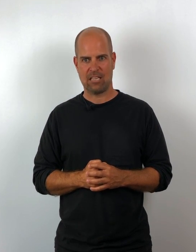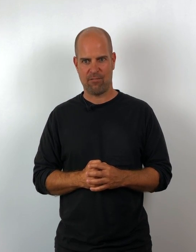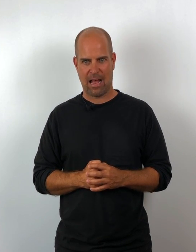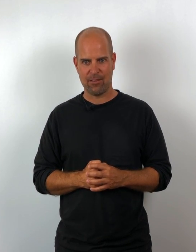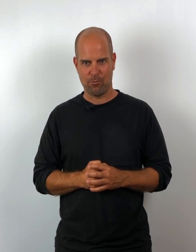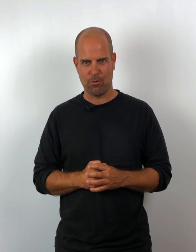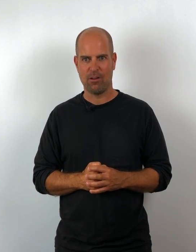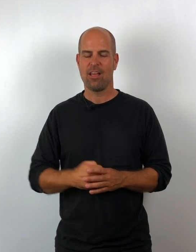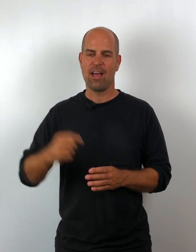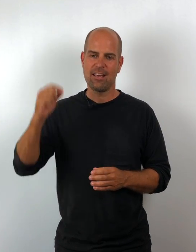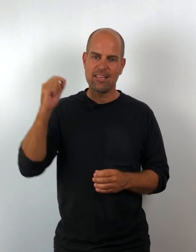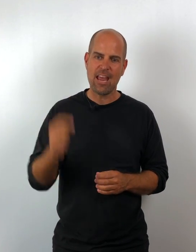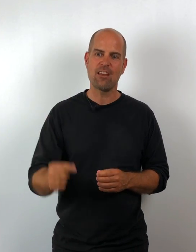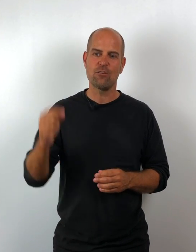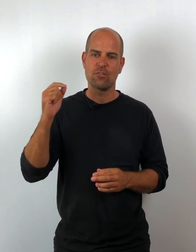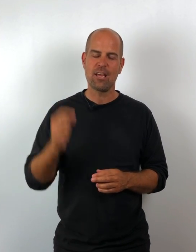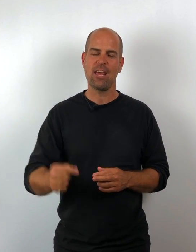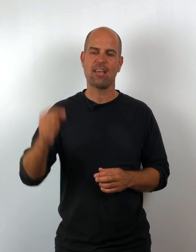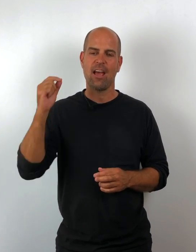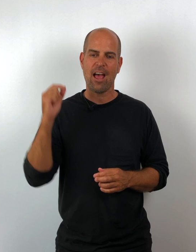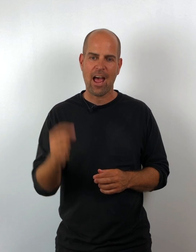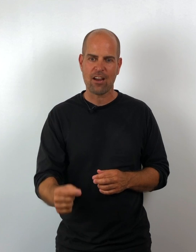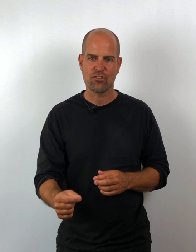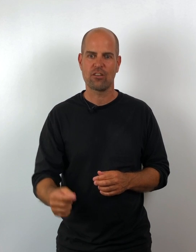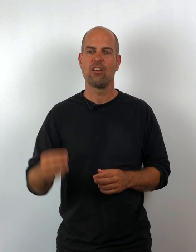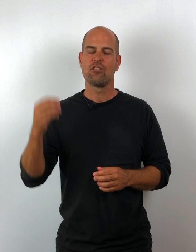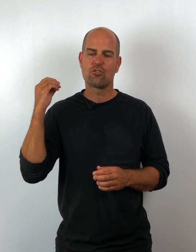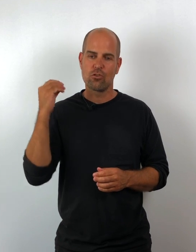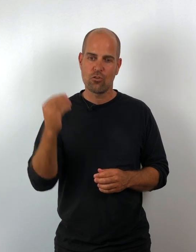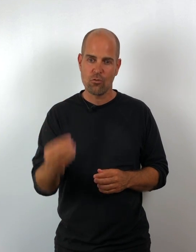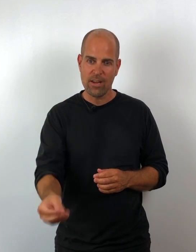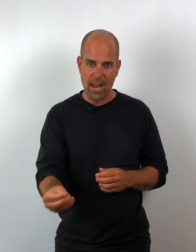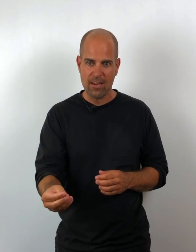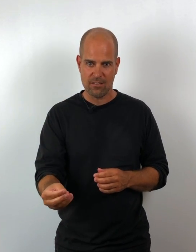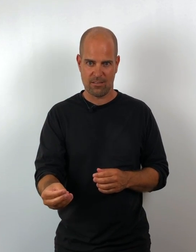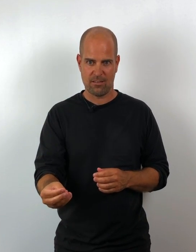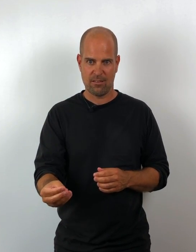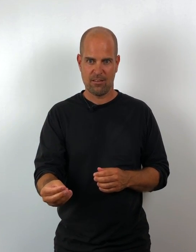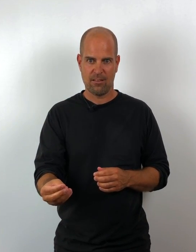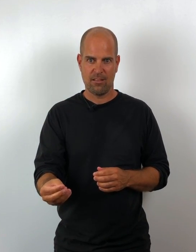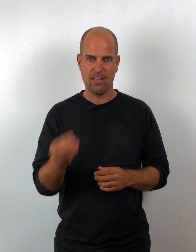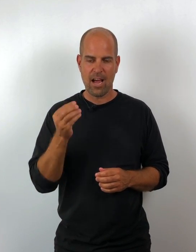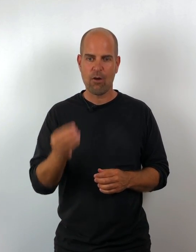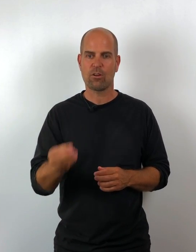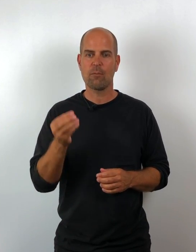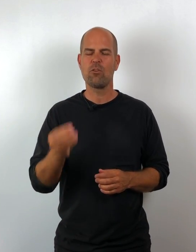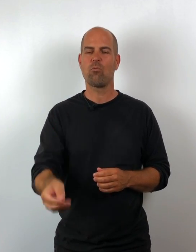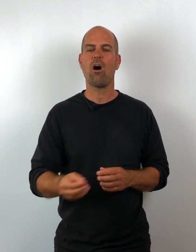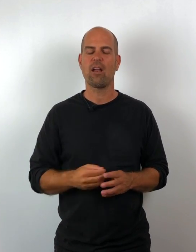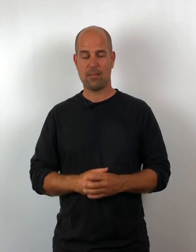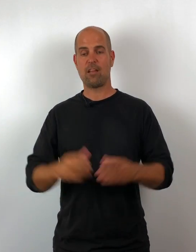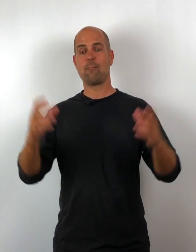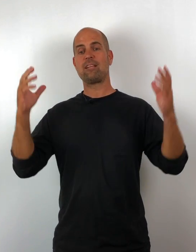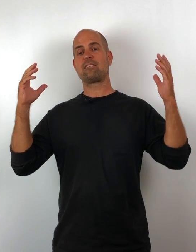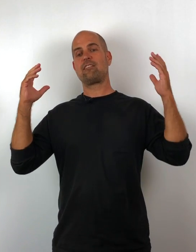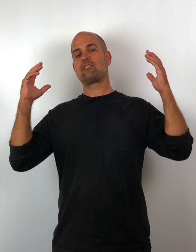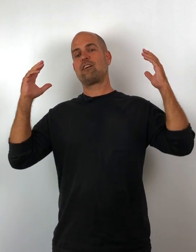valuable. And again, you take action to create the outcome you want. Now you might say to yourself,